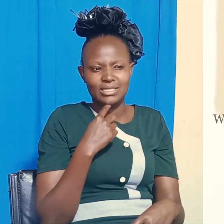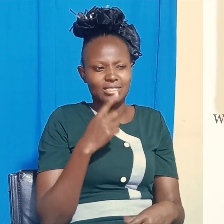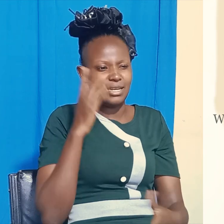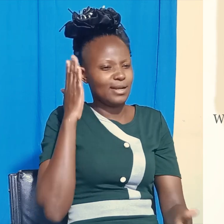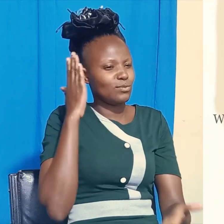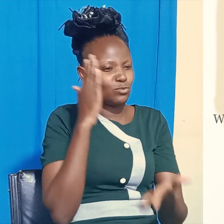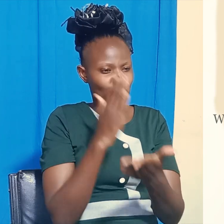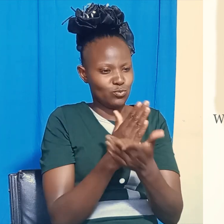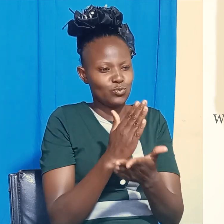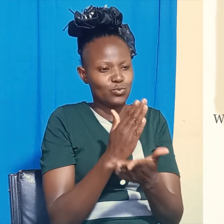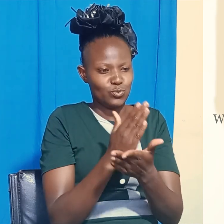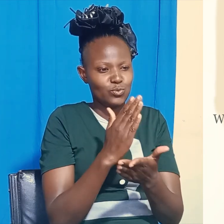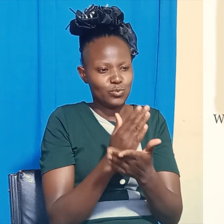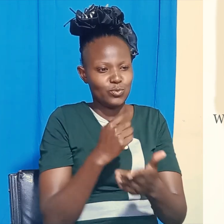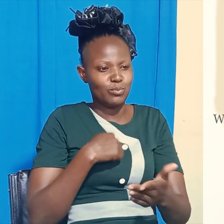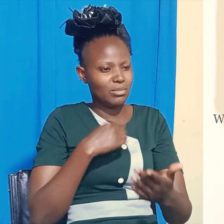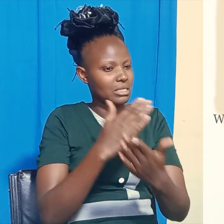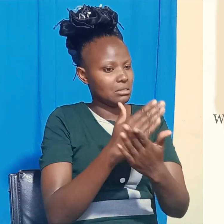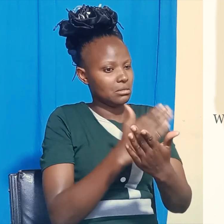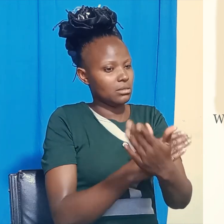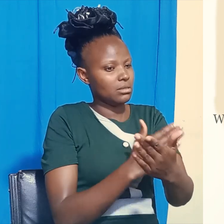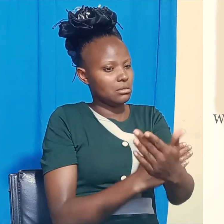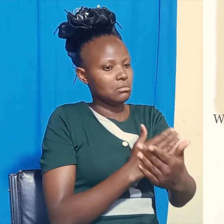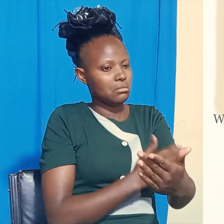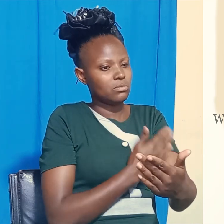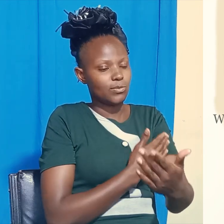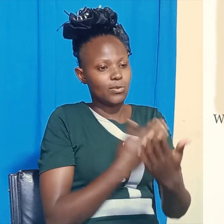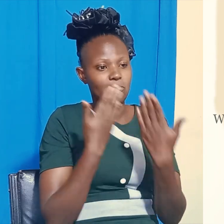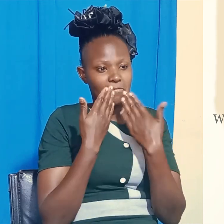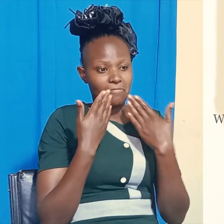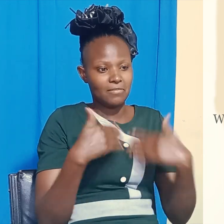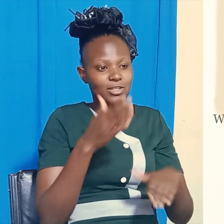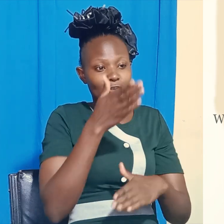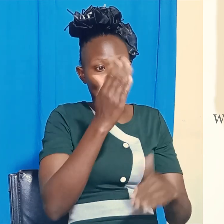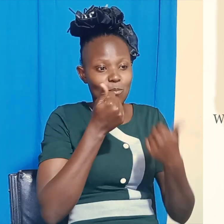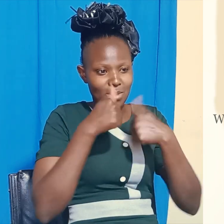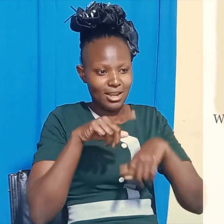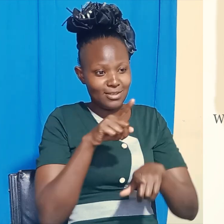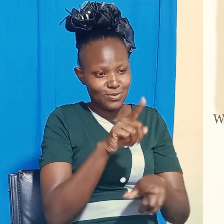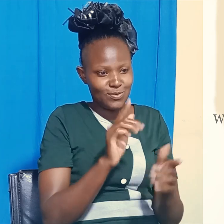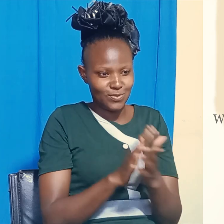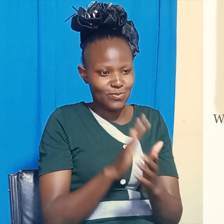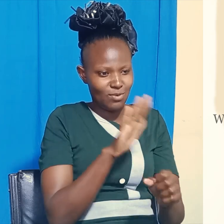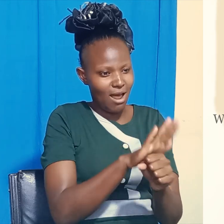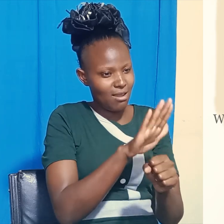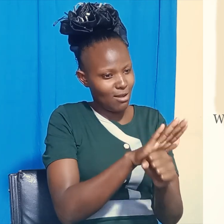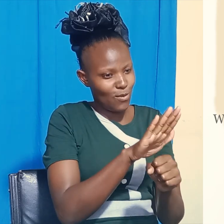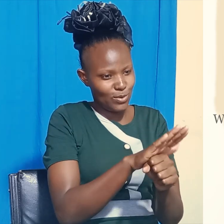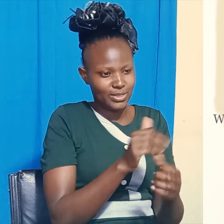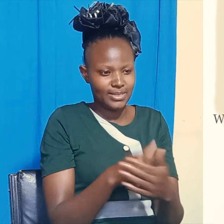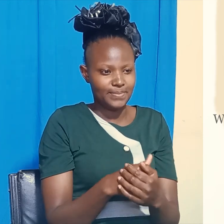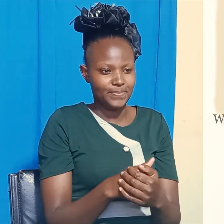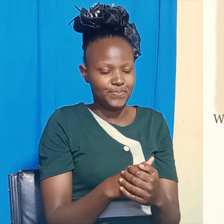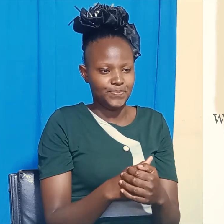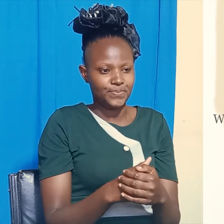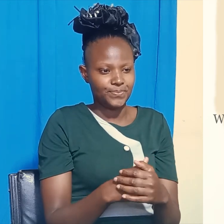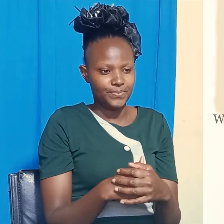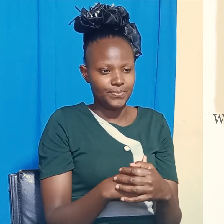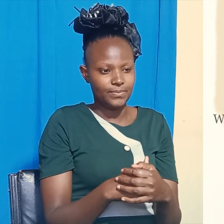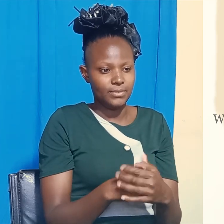how improving, improving, and bless you, our friendship. Again I